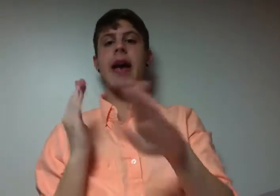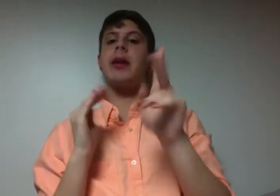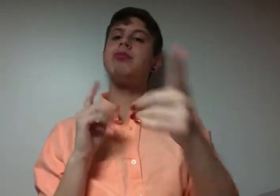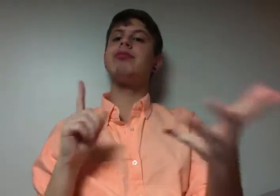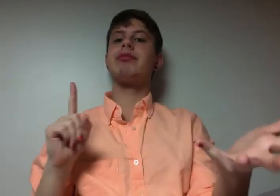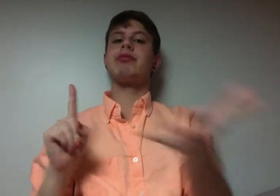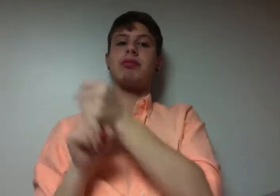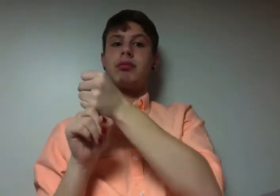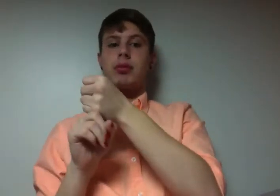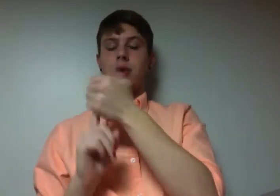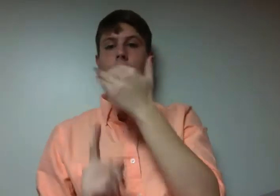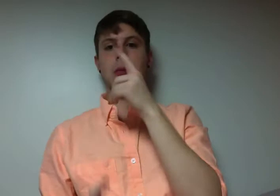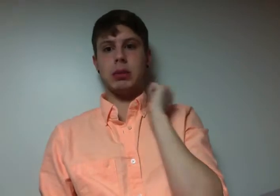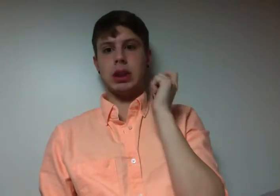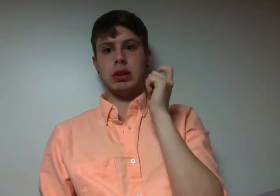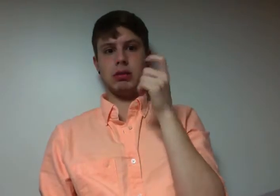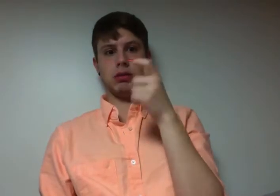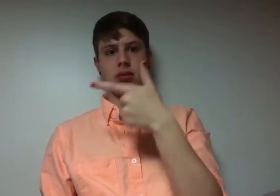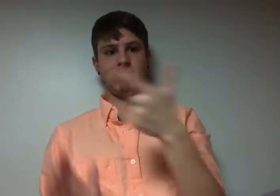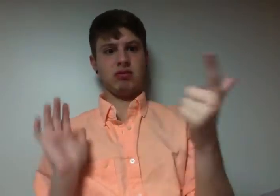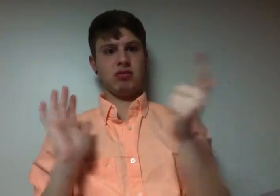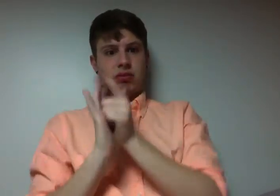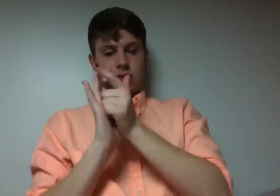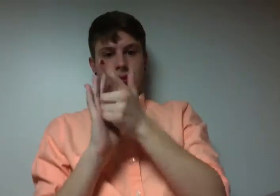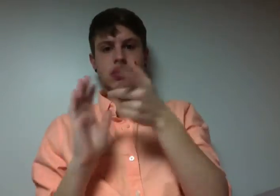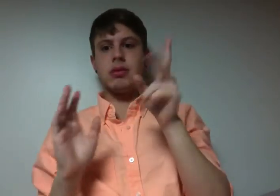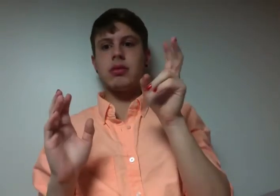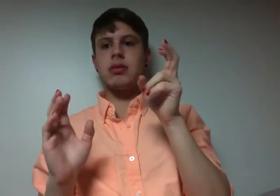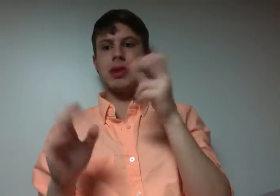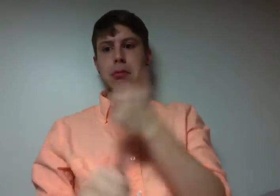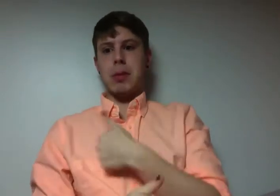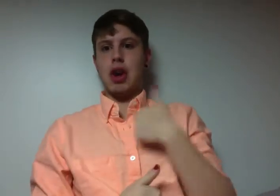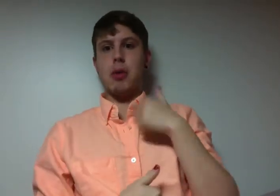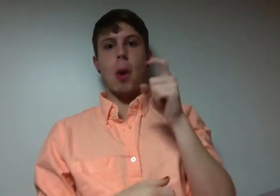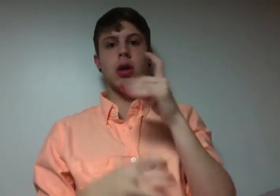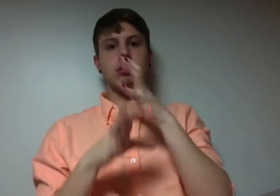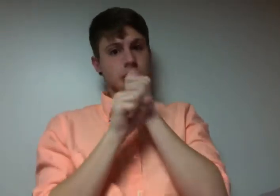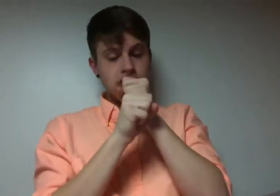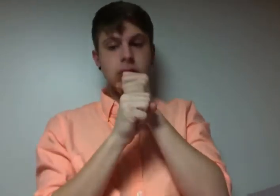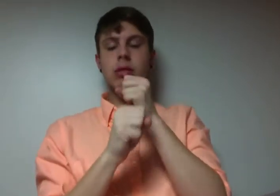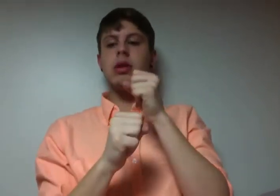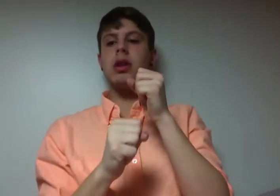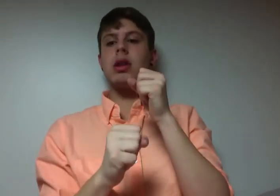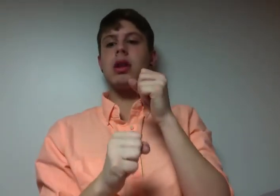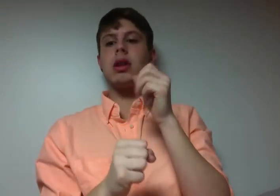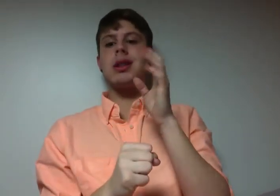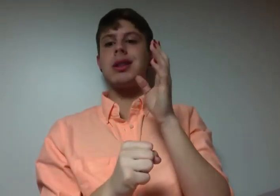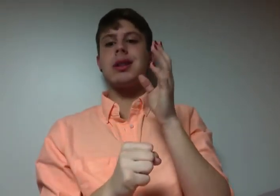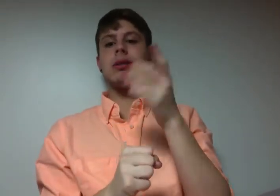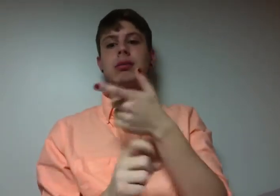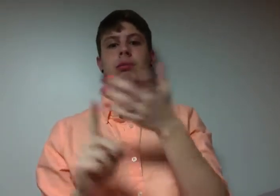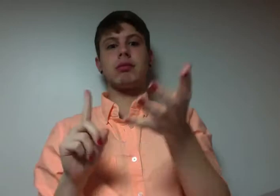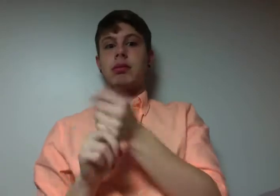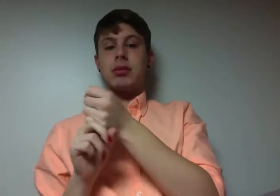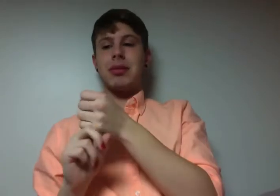only got $20 in my pocket. I'm huntin', lookin' for a comer, this is fucking awesome.